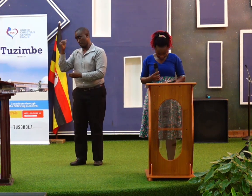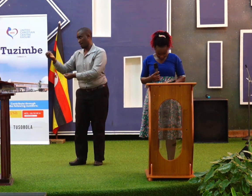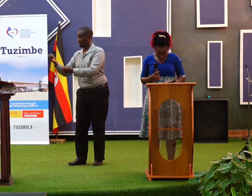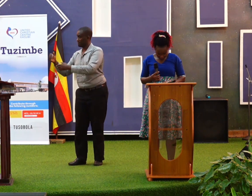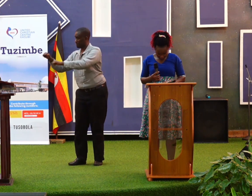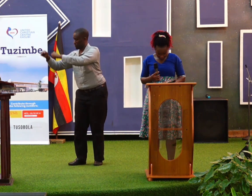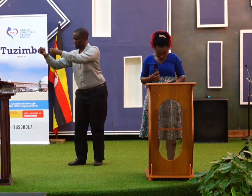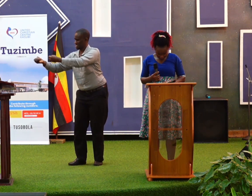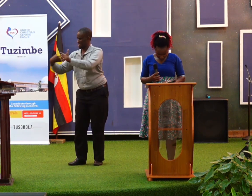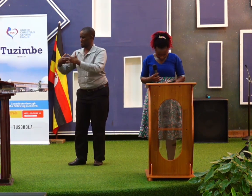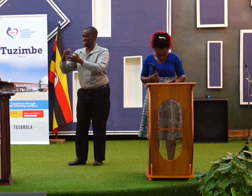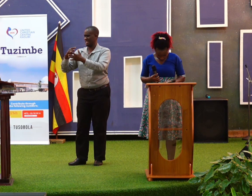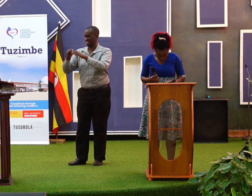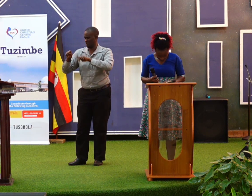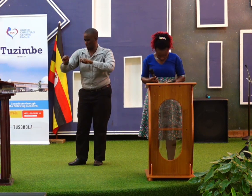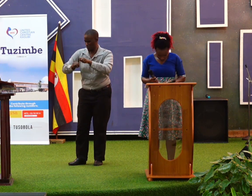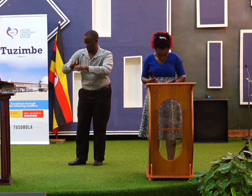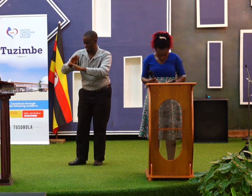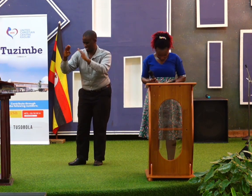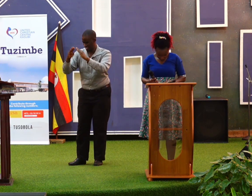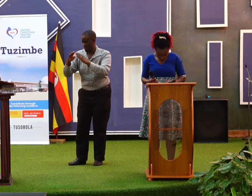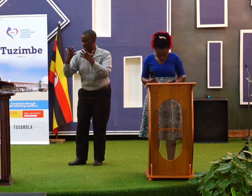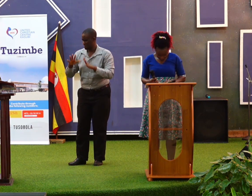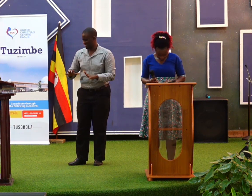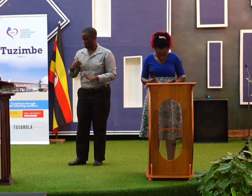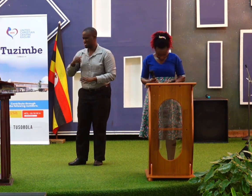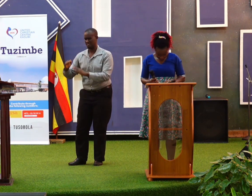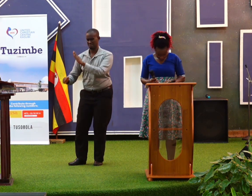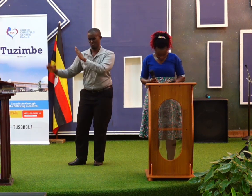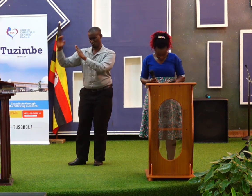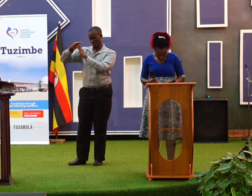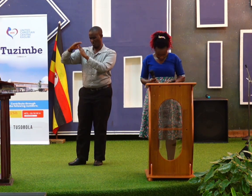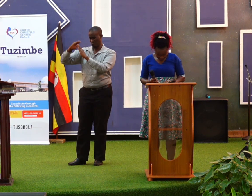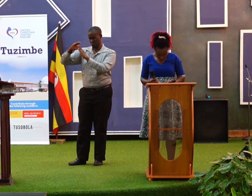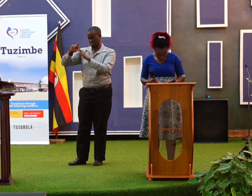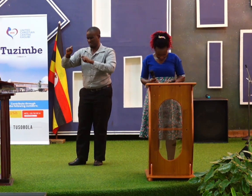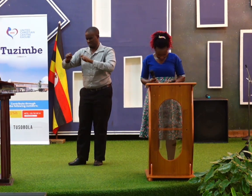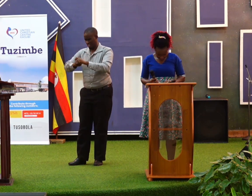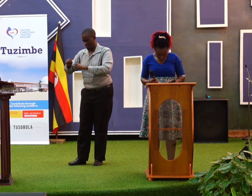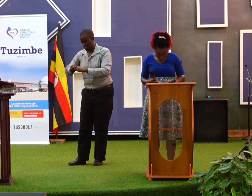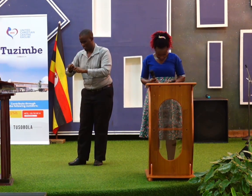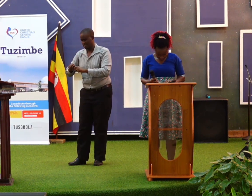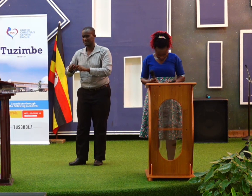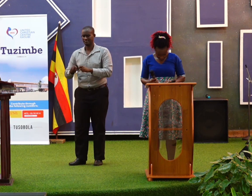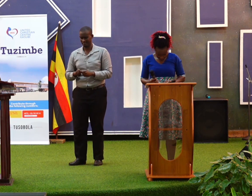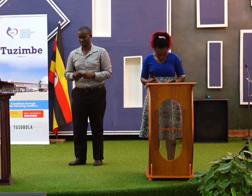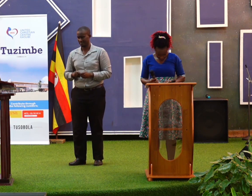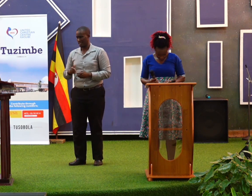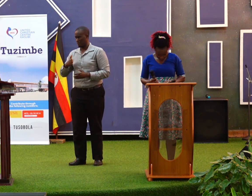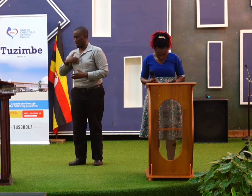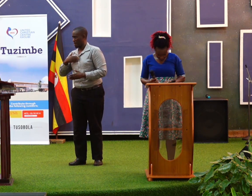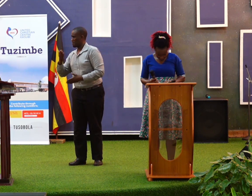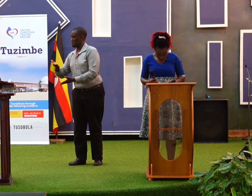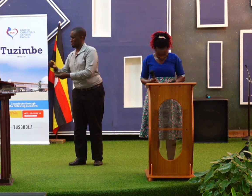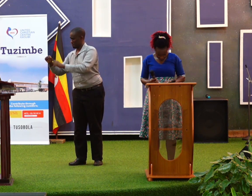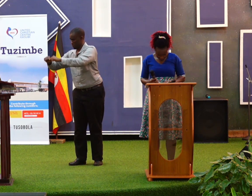If you take payment, my son So. If you were ziequality of my young